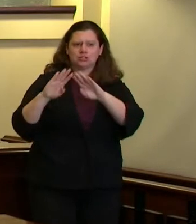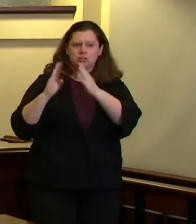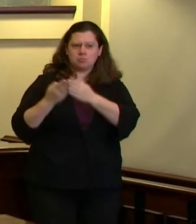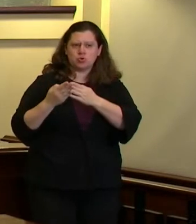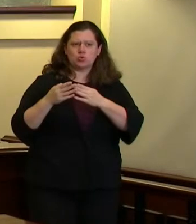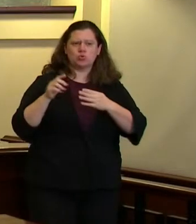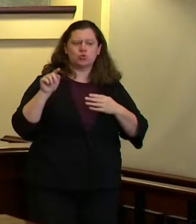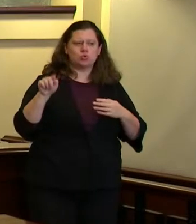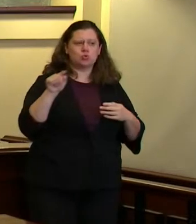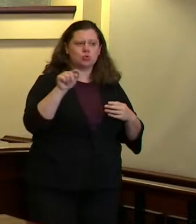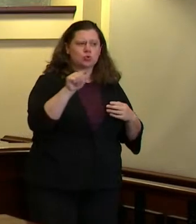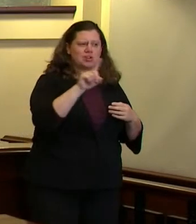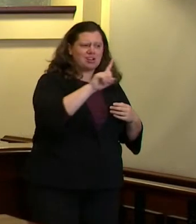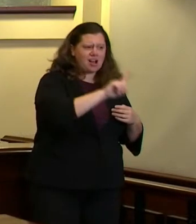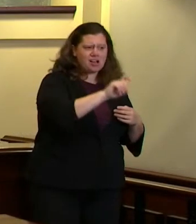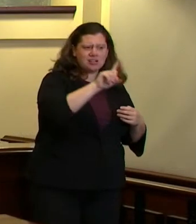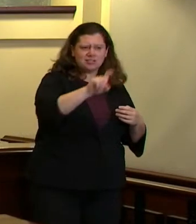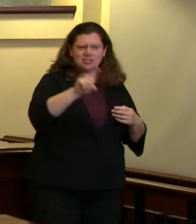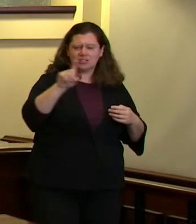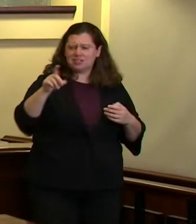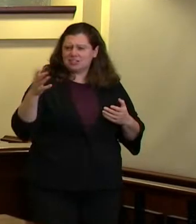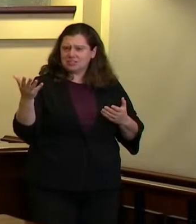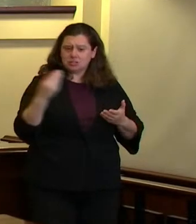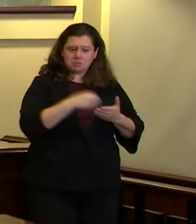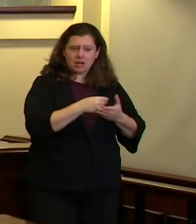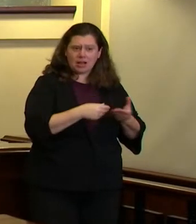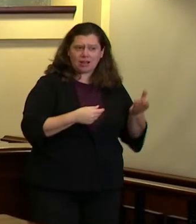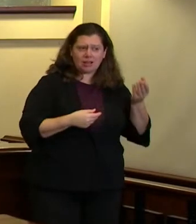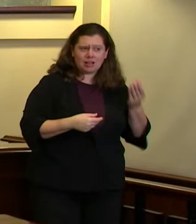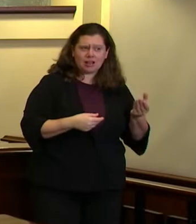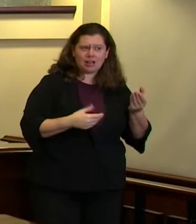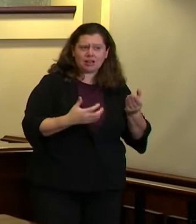maximize those dollars how we can leverage them